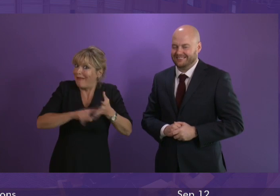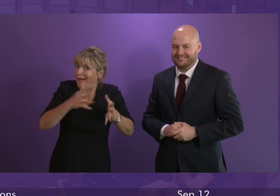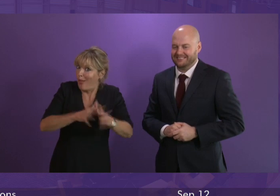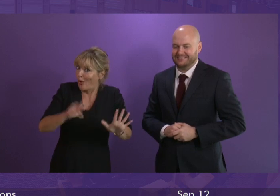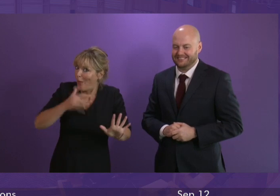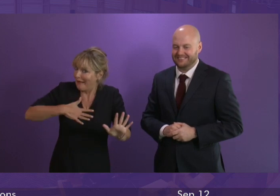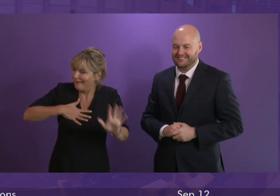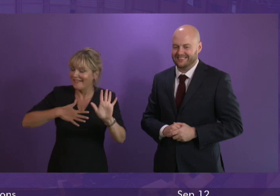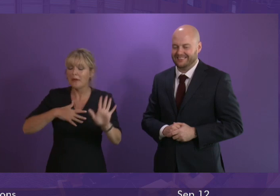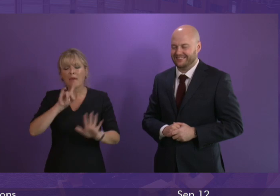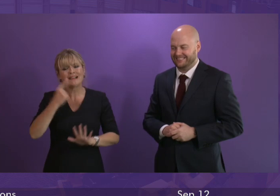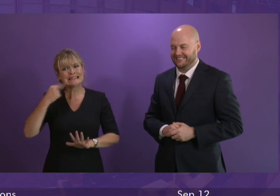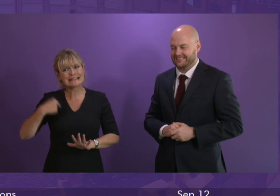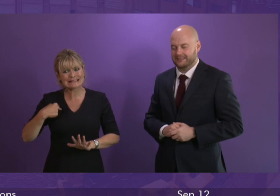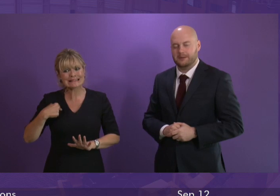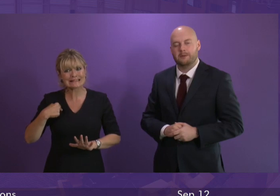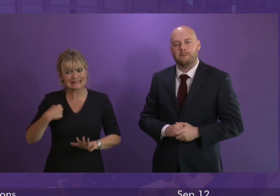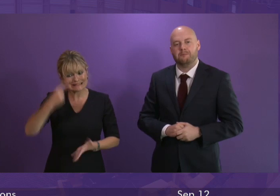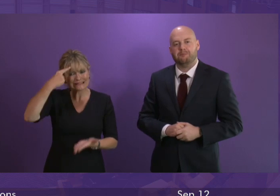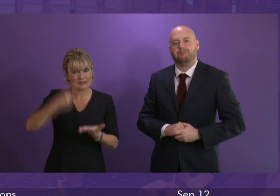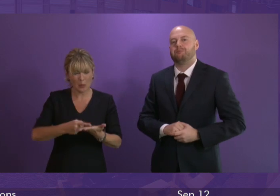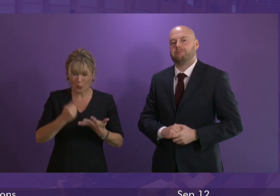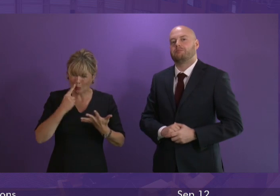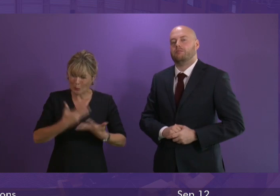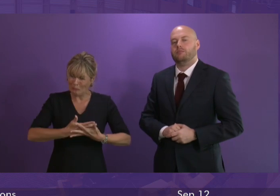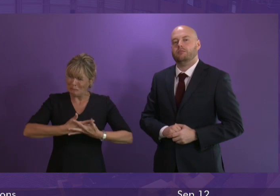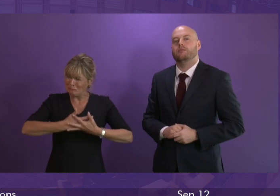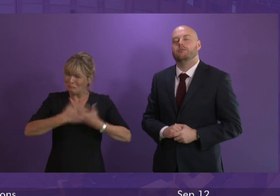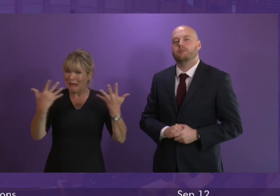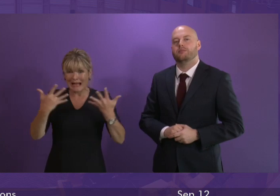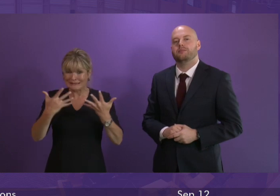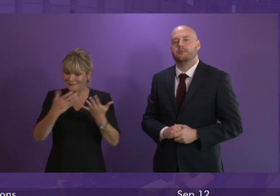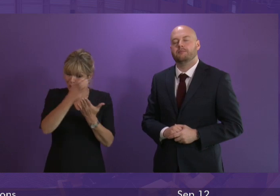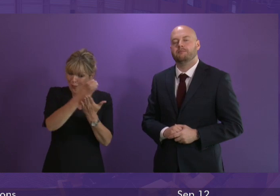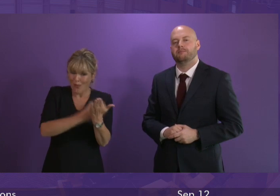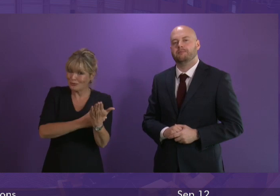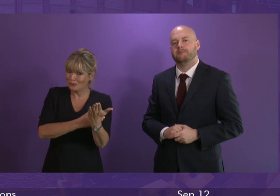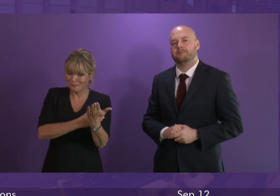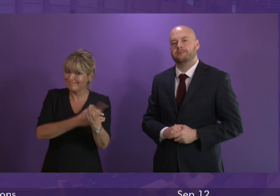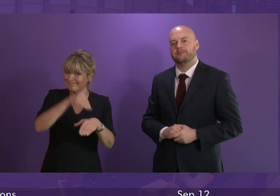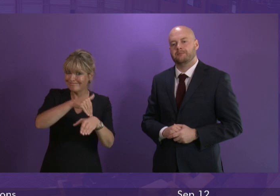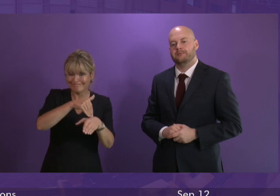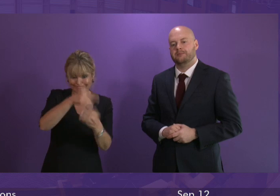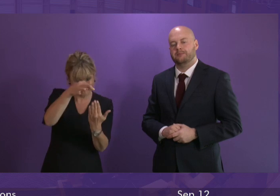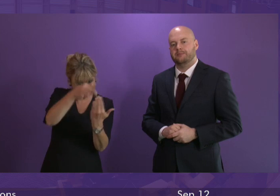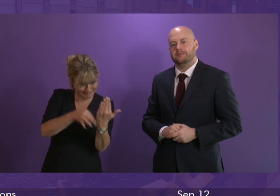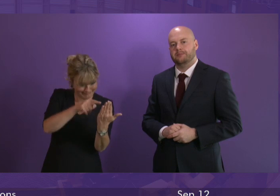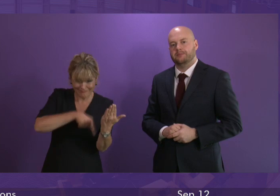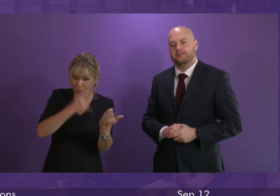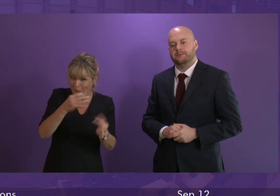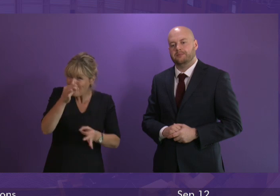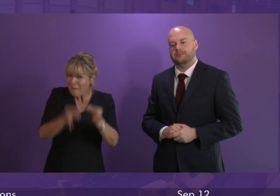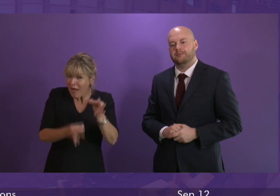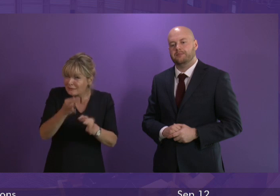yesterday's judgment is of huge constitutional significance as I said yesterday I said again today I think the political